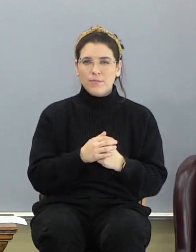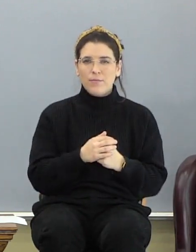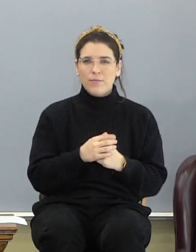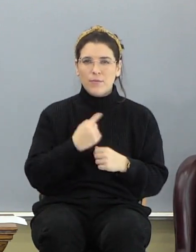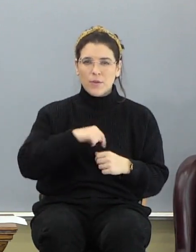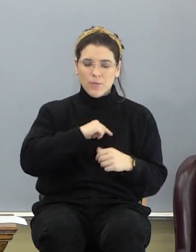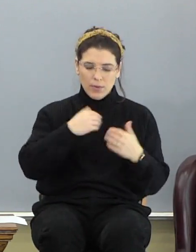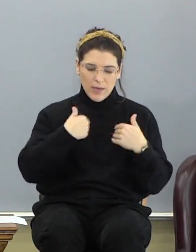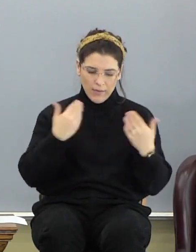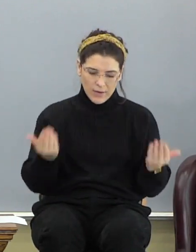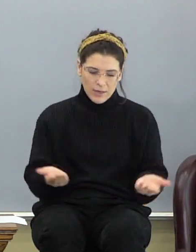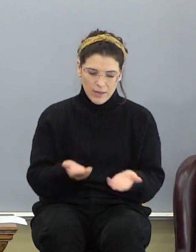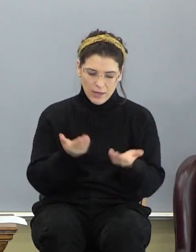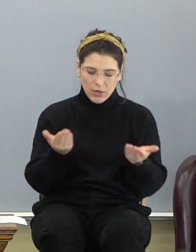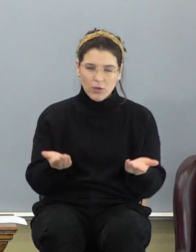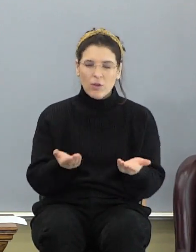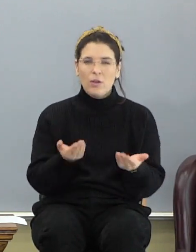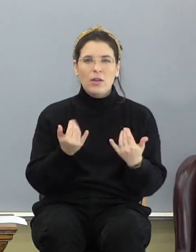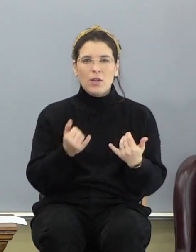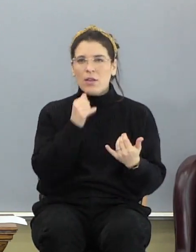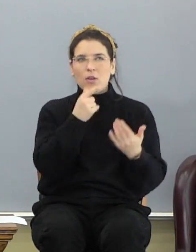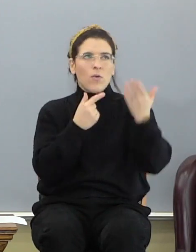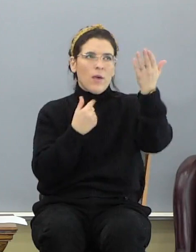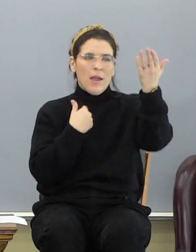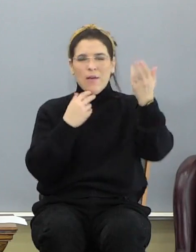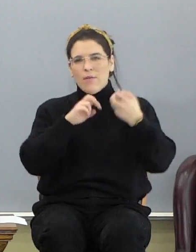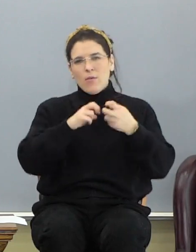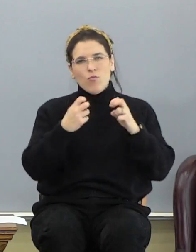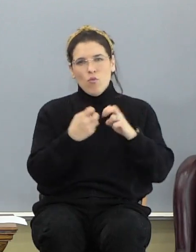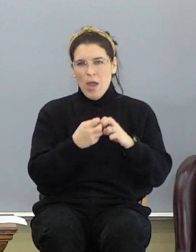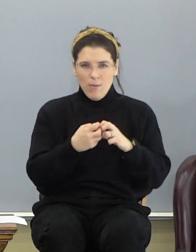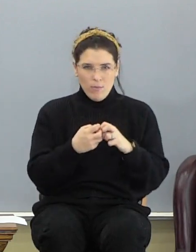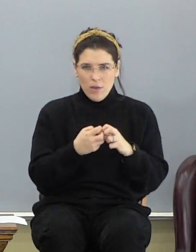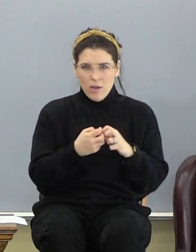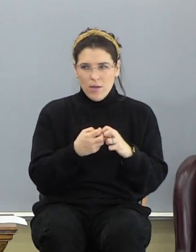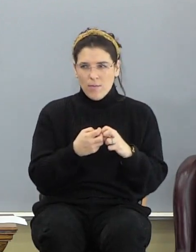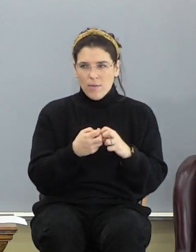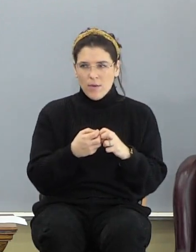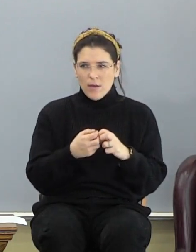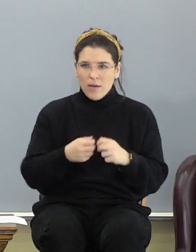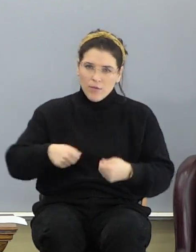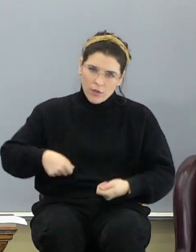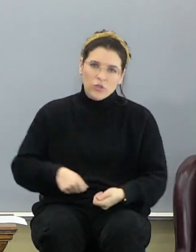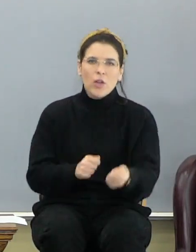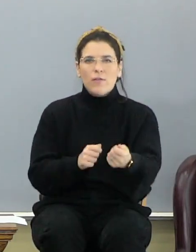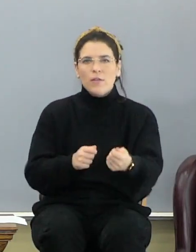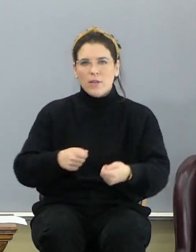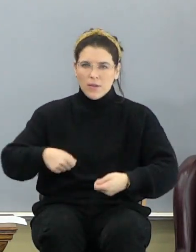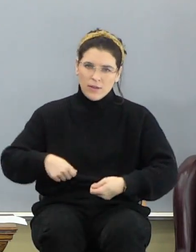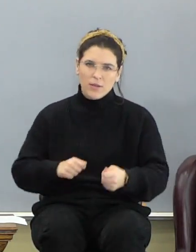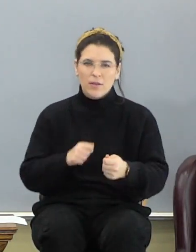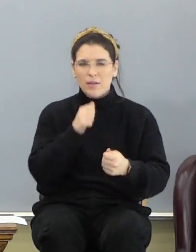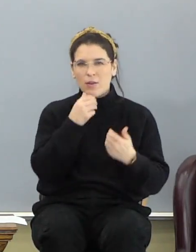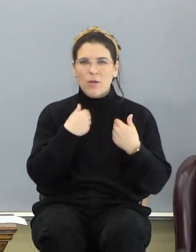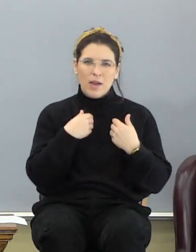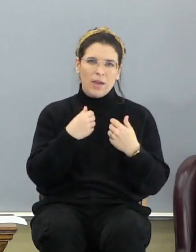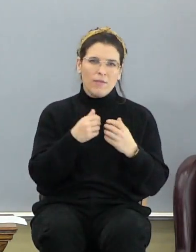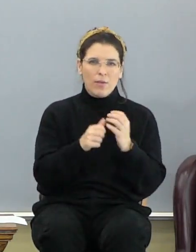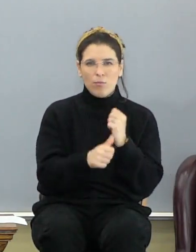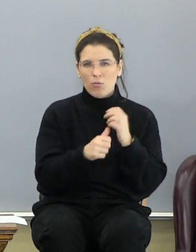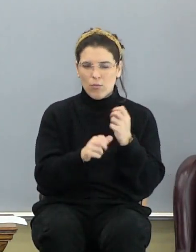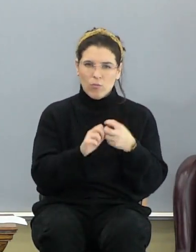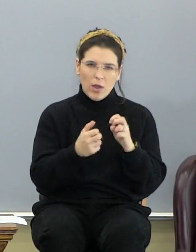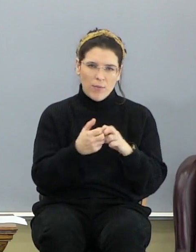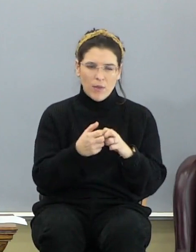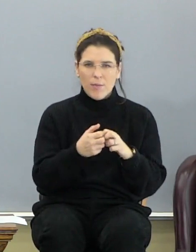We have it down here. Now they don't have the problem of the shoveling, because they don't have the poop problem.